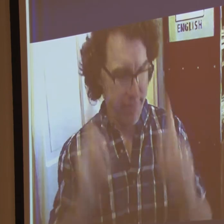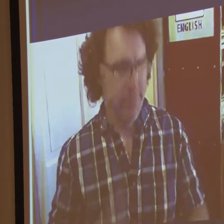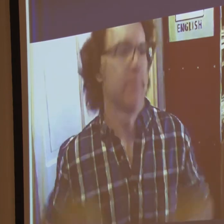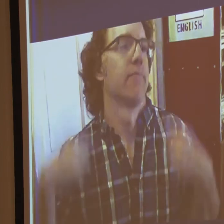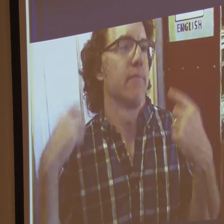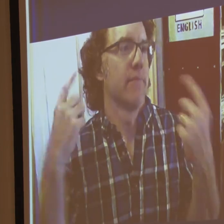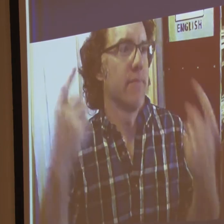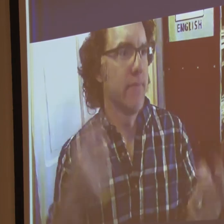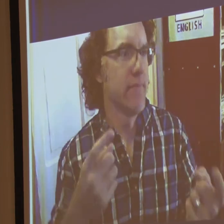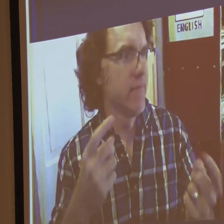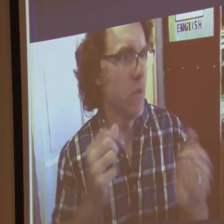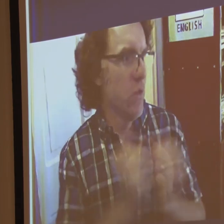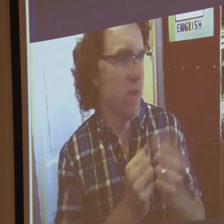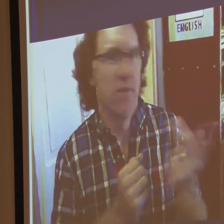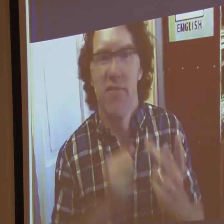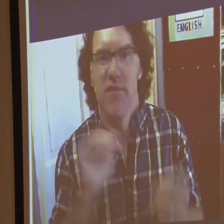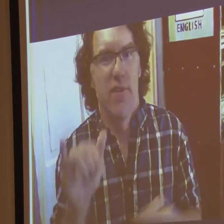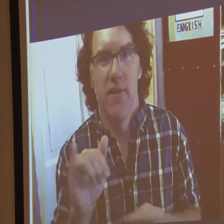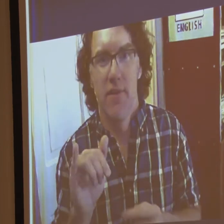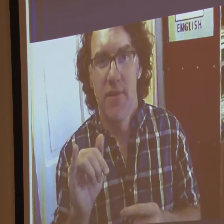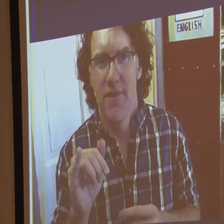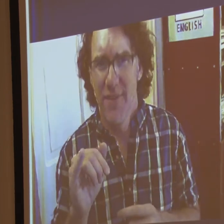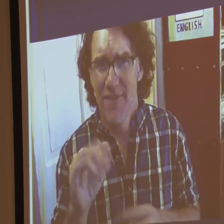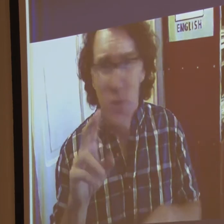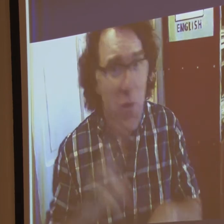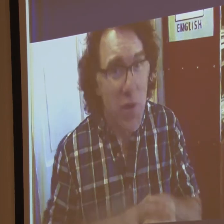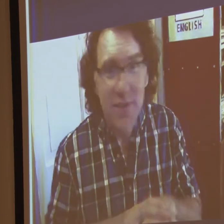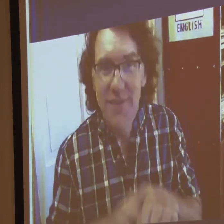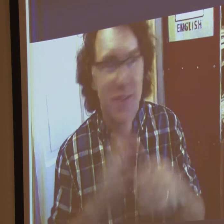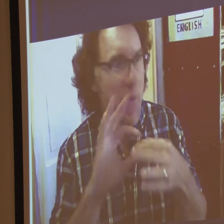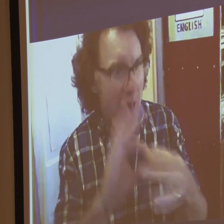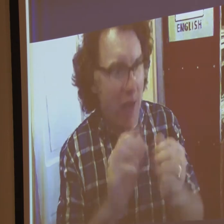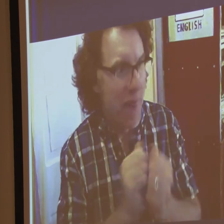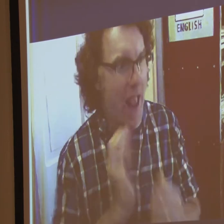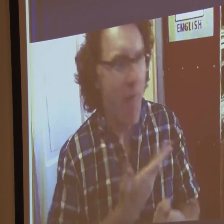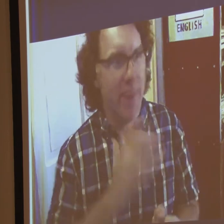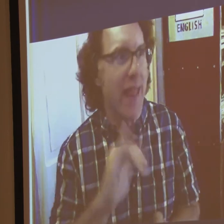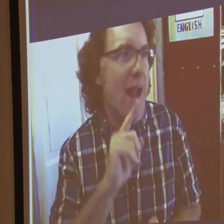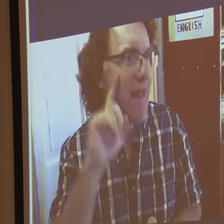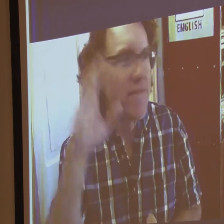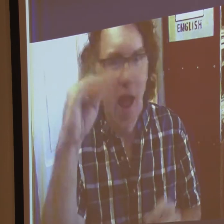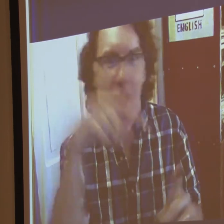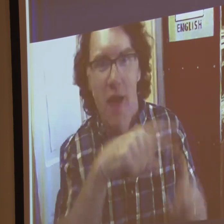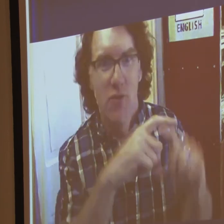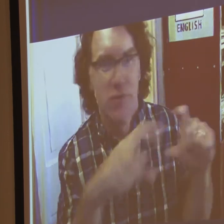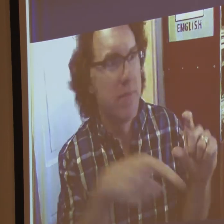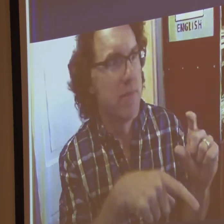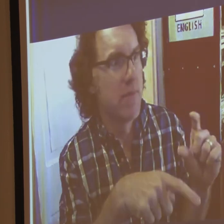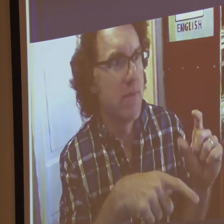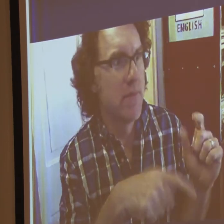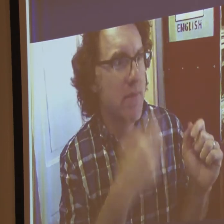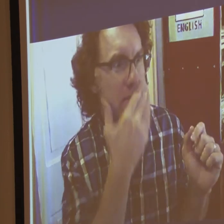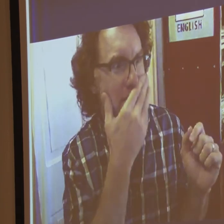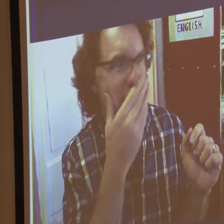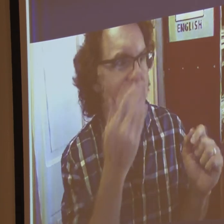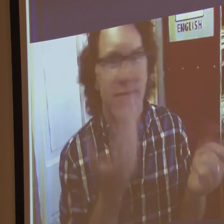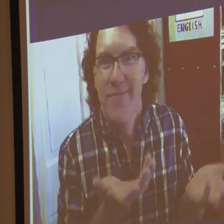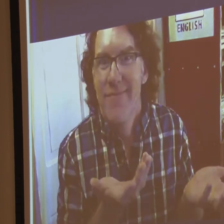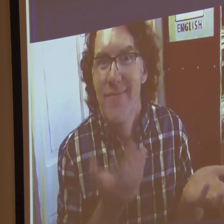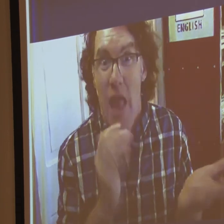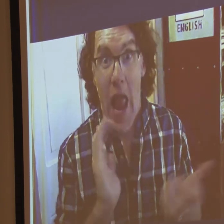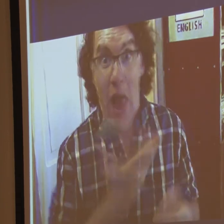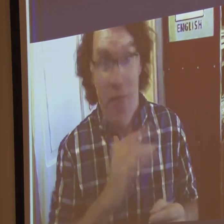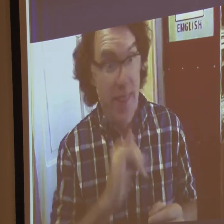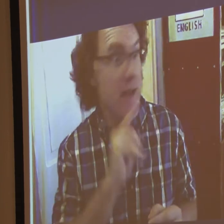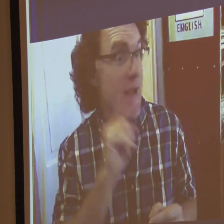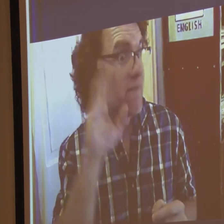shows. And we've been basically doing that ever since because that's what we're doing with that deaf guy.